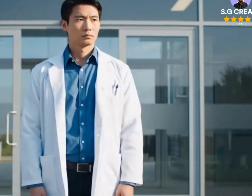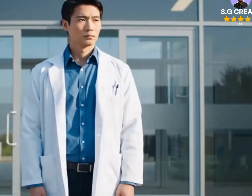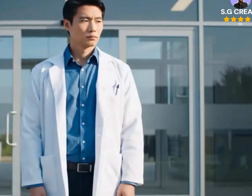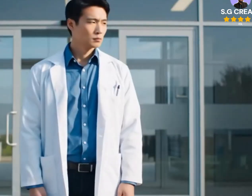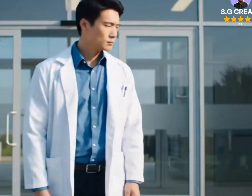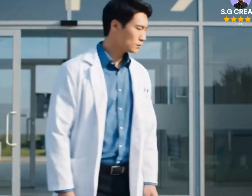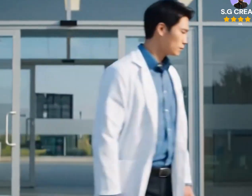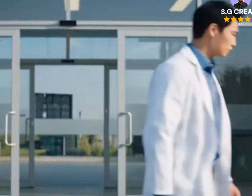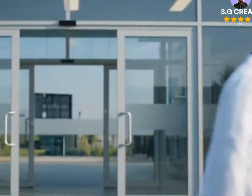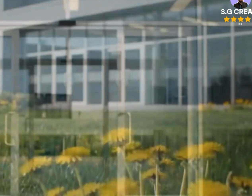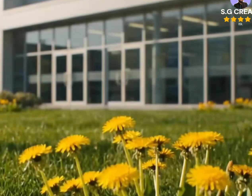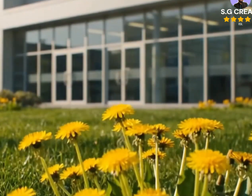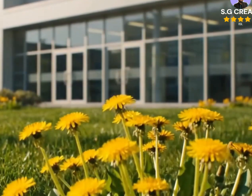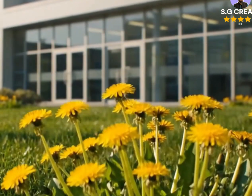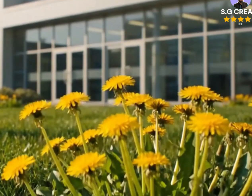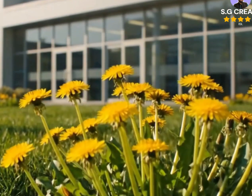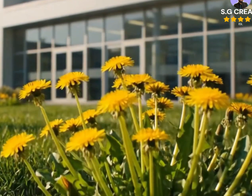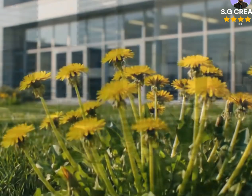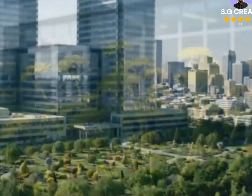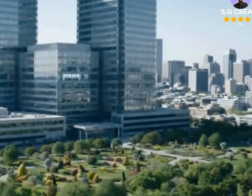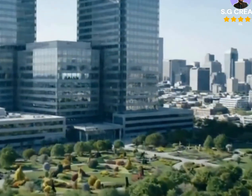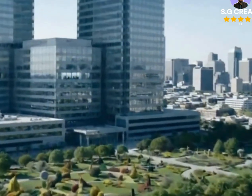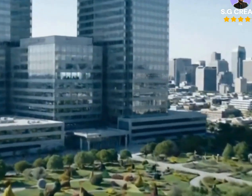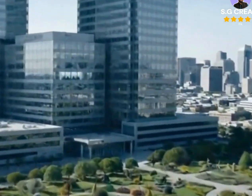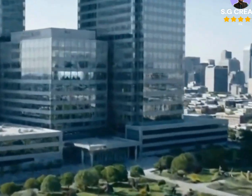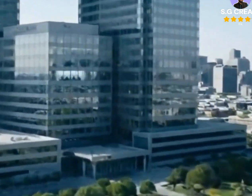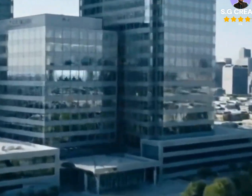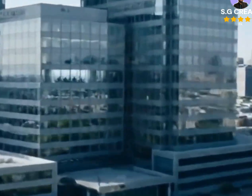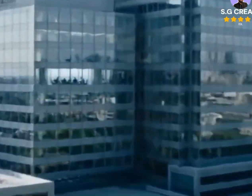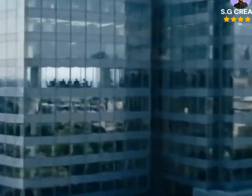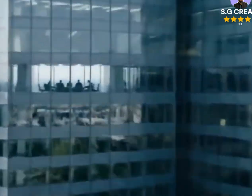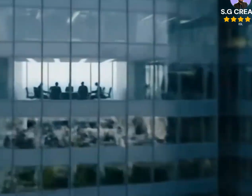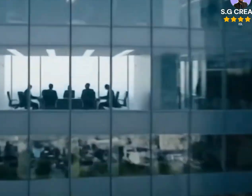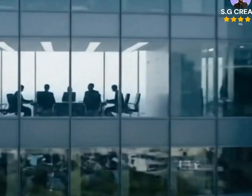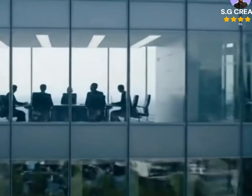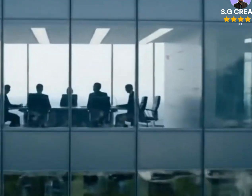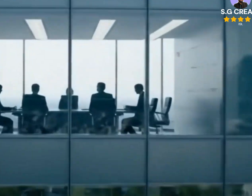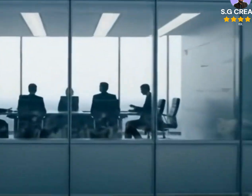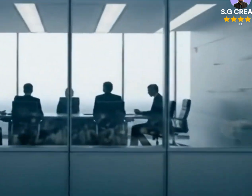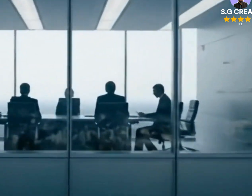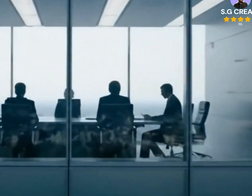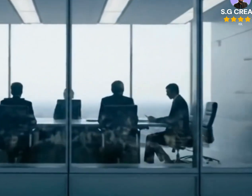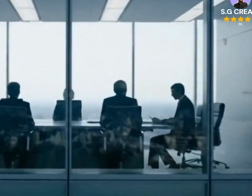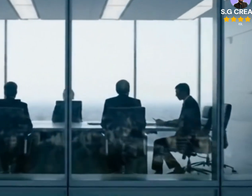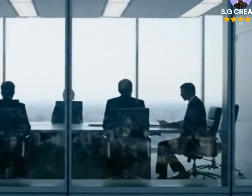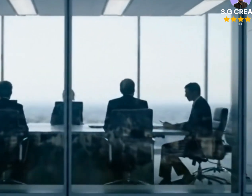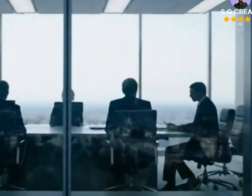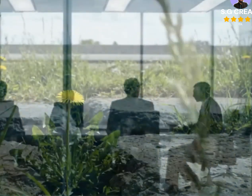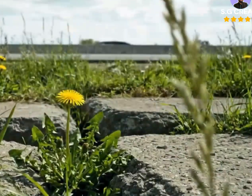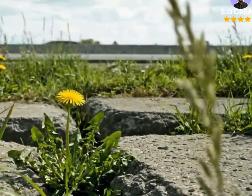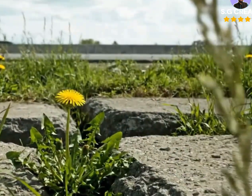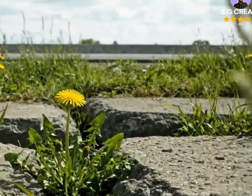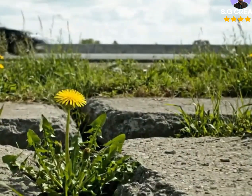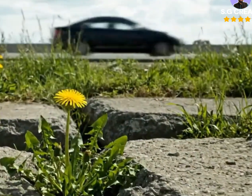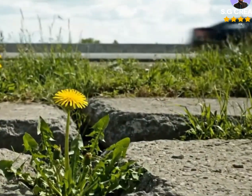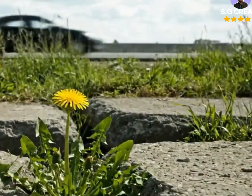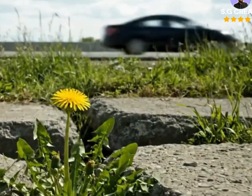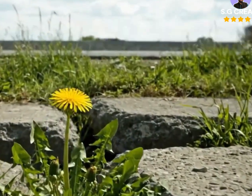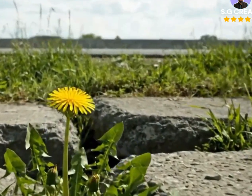90 percent of cell s within four eight hours without harming healthy cells however these are early stage findings from in